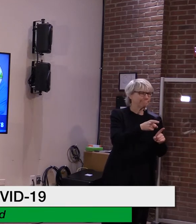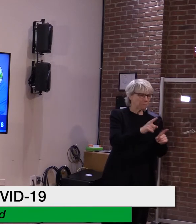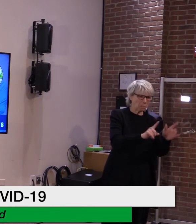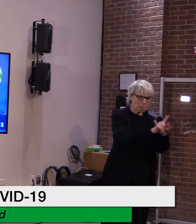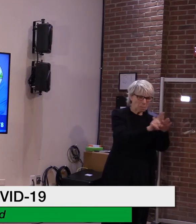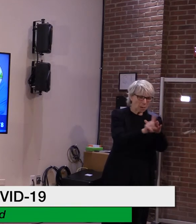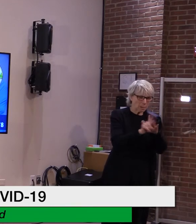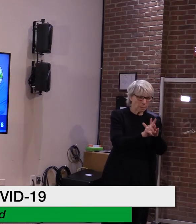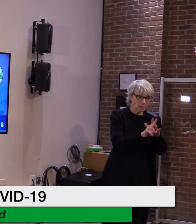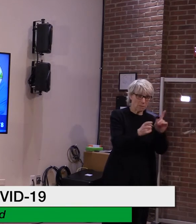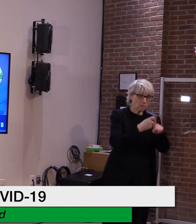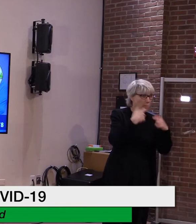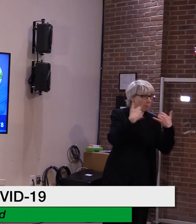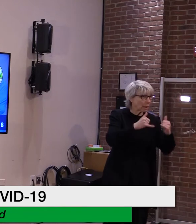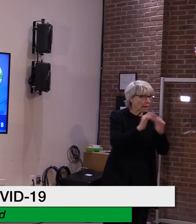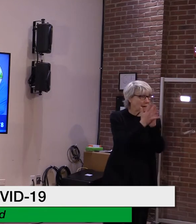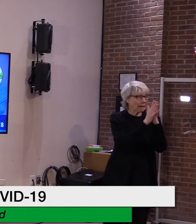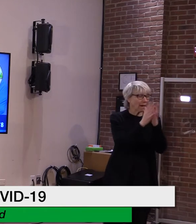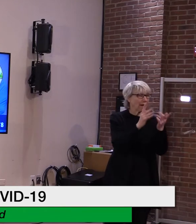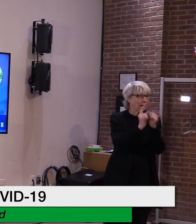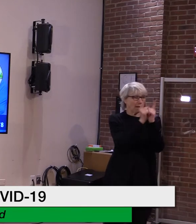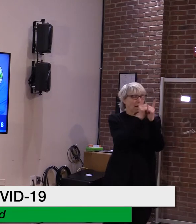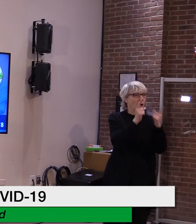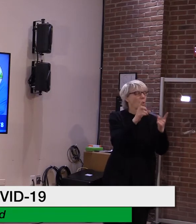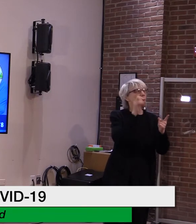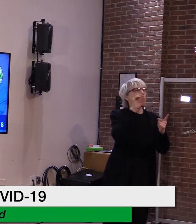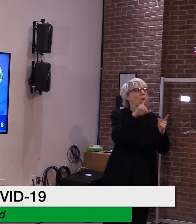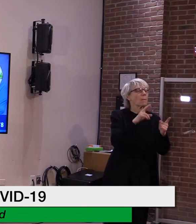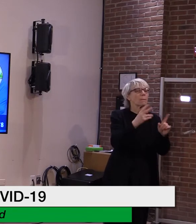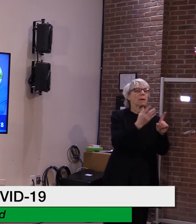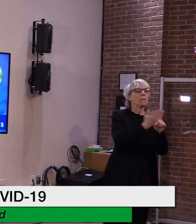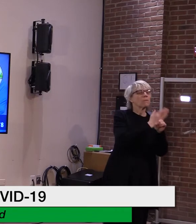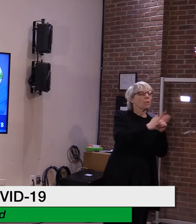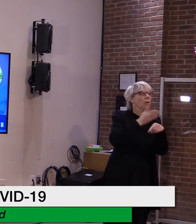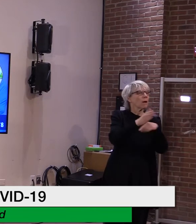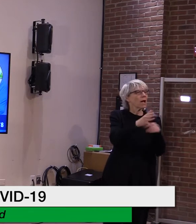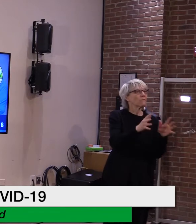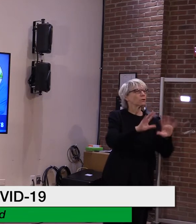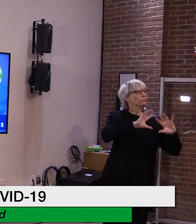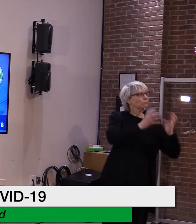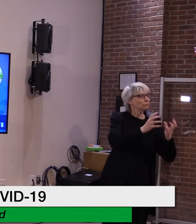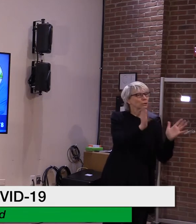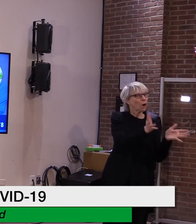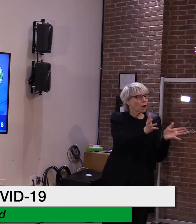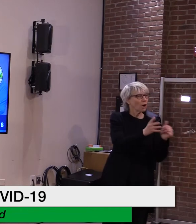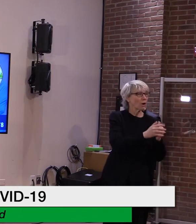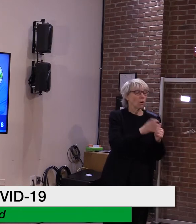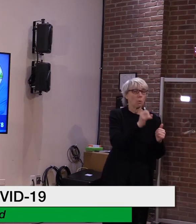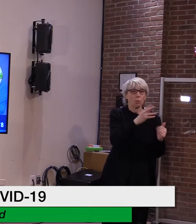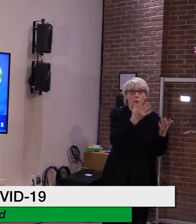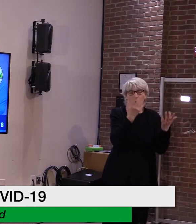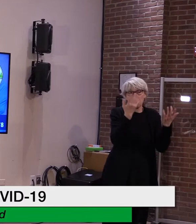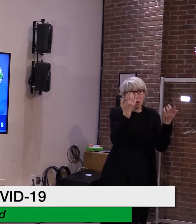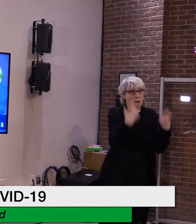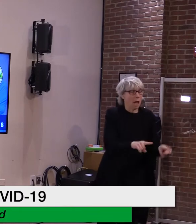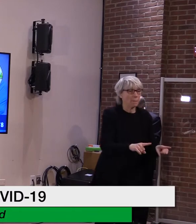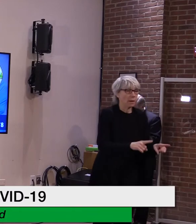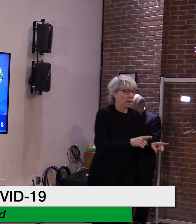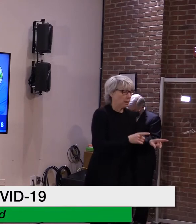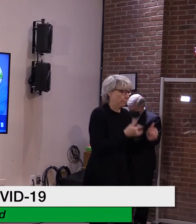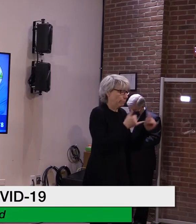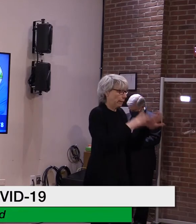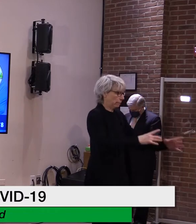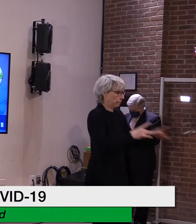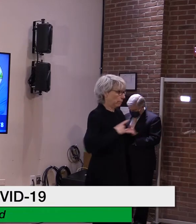carpooling or gathering. Or perhaps if a player just acquired the virus because it was in the community or their own household